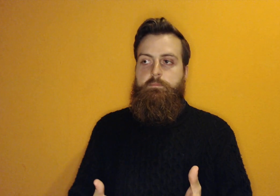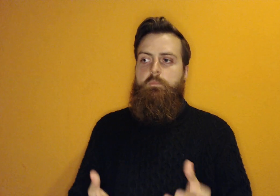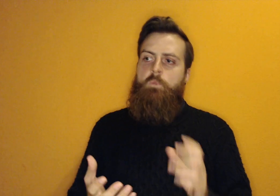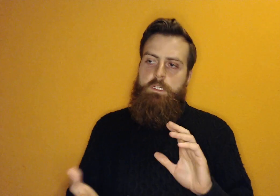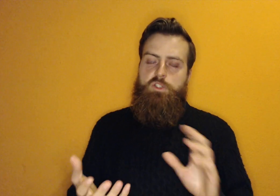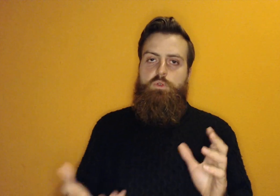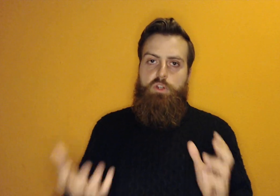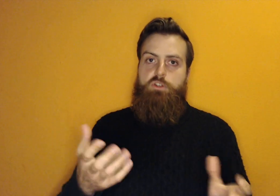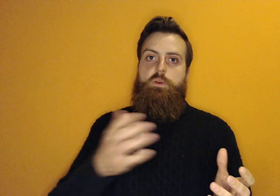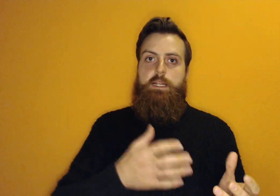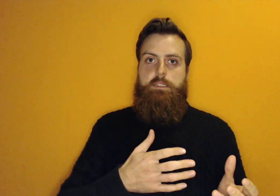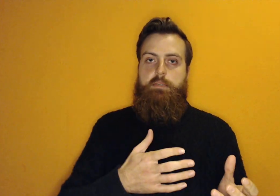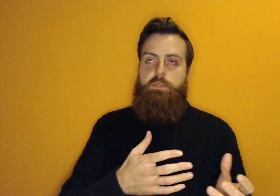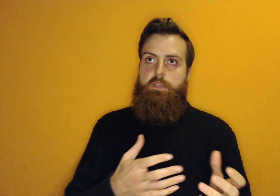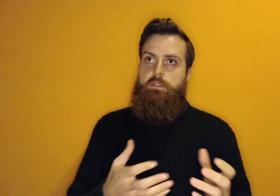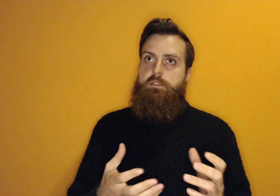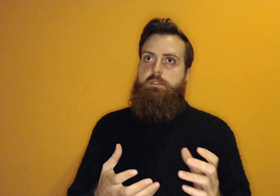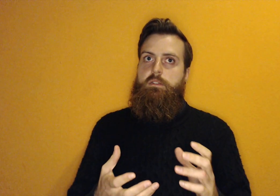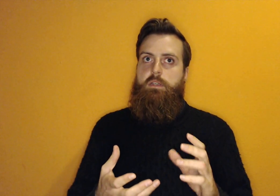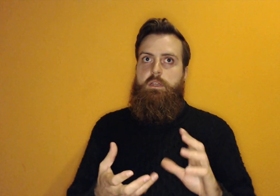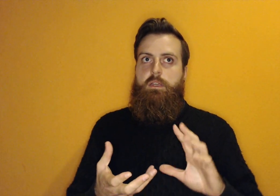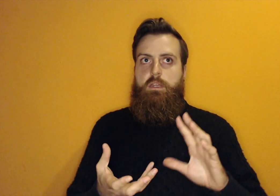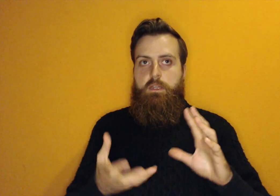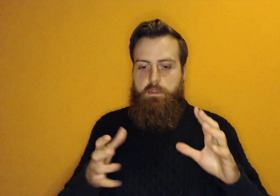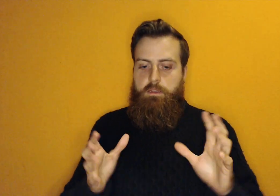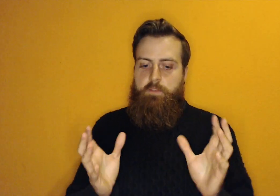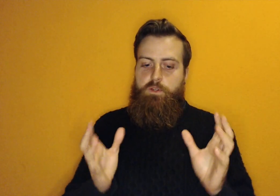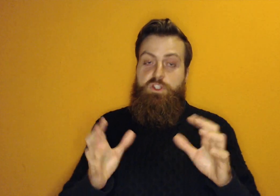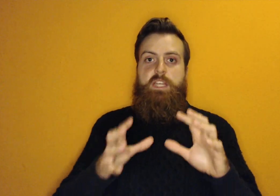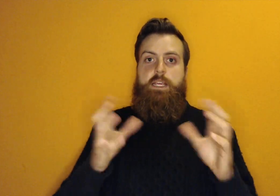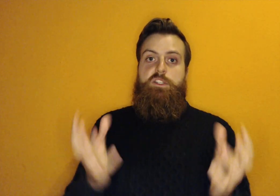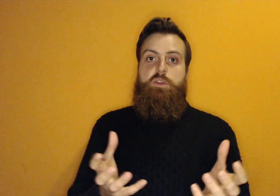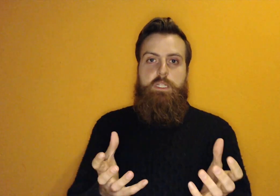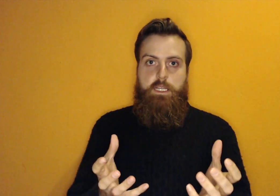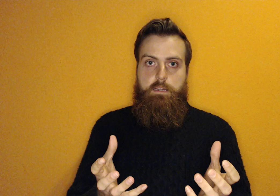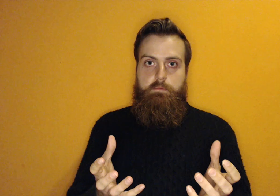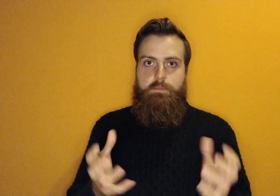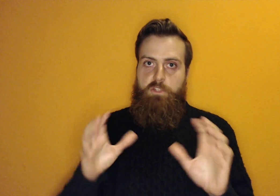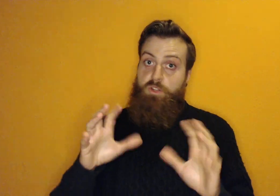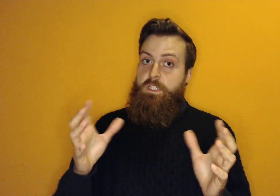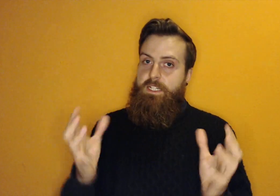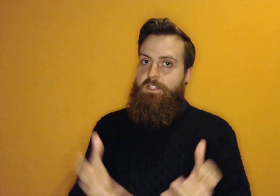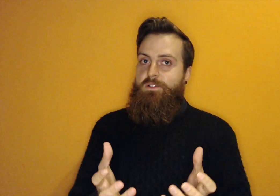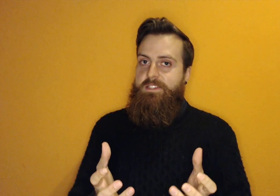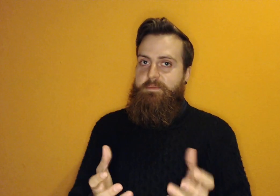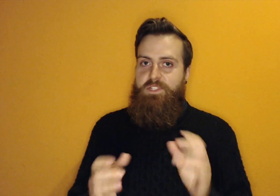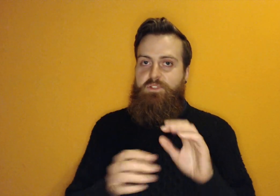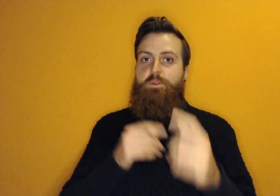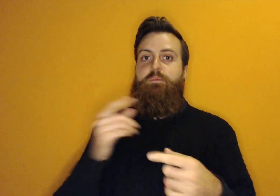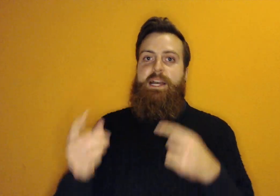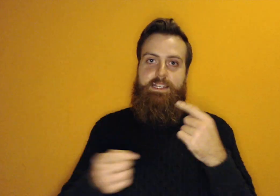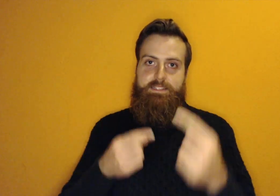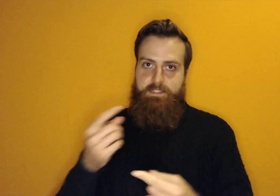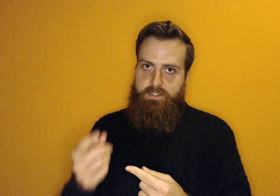And it's called non-duality because if you just say it's unity, unity is a concept and you fall back into the